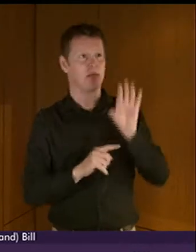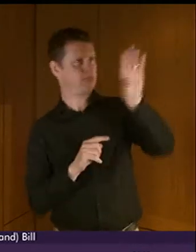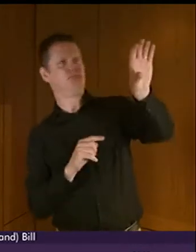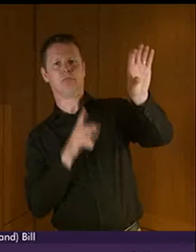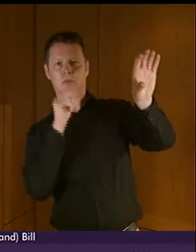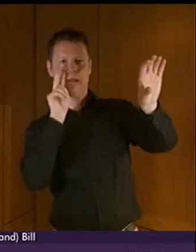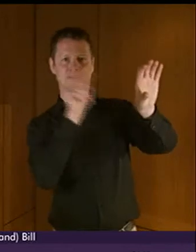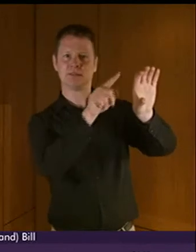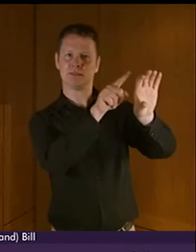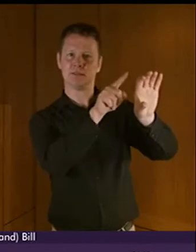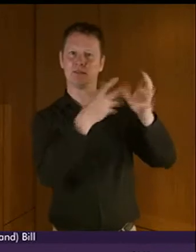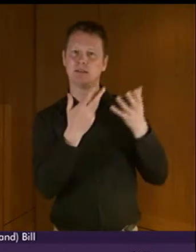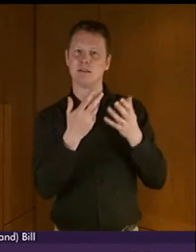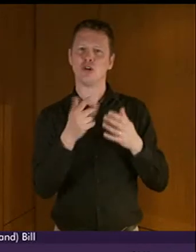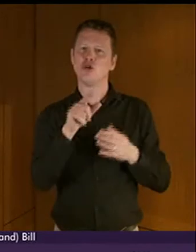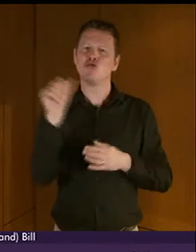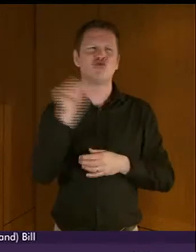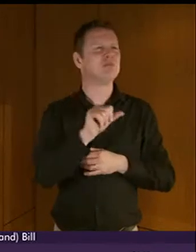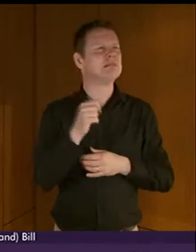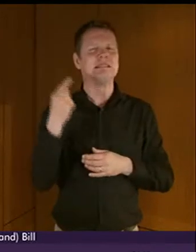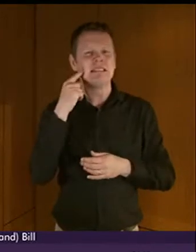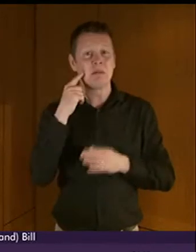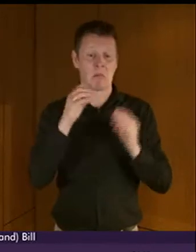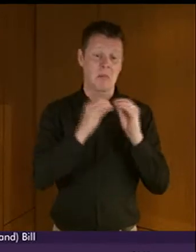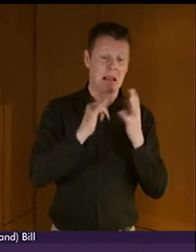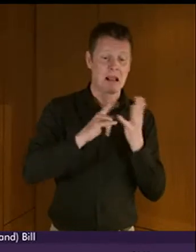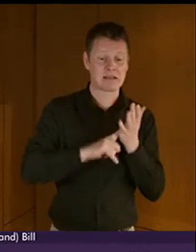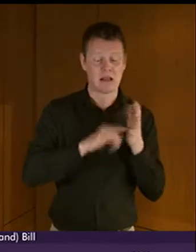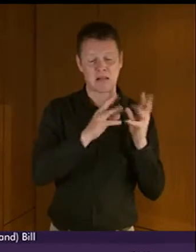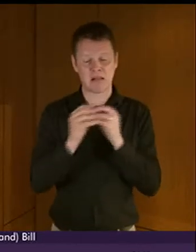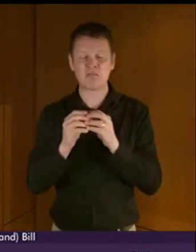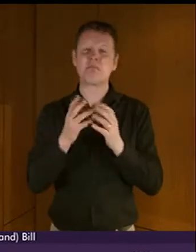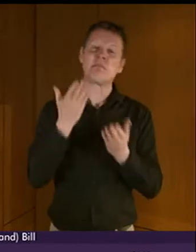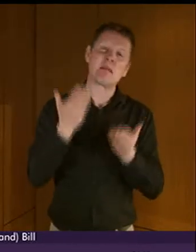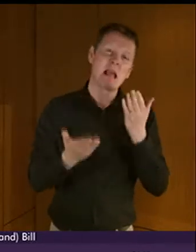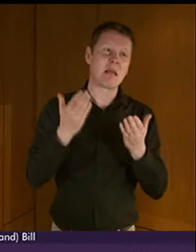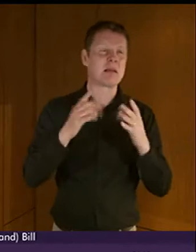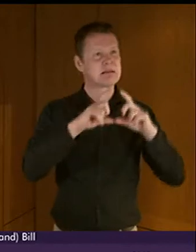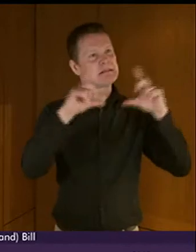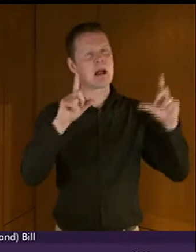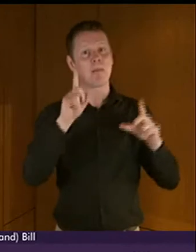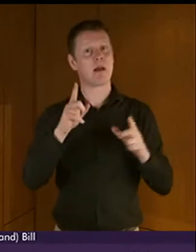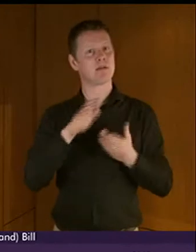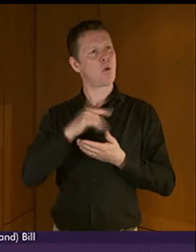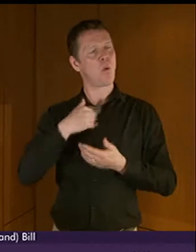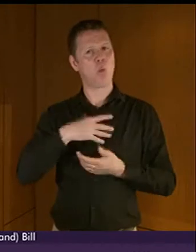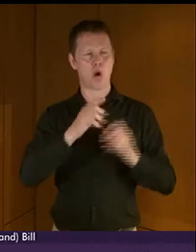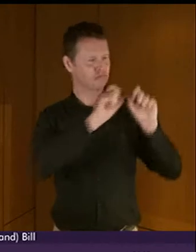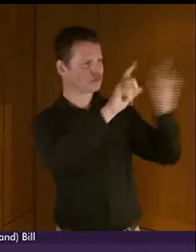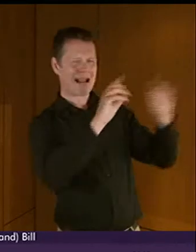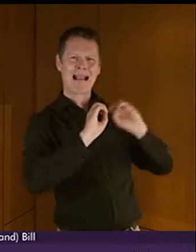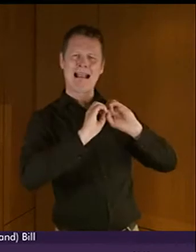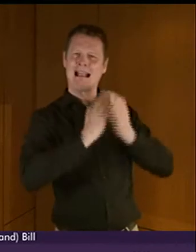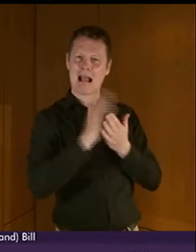the symbol in a glance. The letters BSL might be good enough if they're in a standard format. A lot of